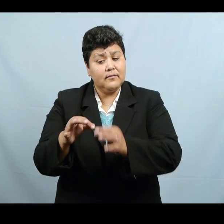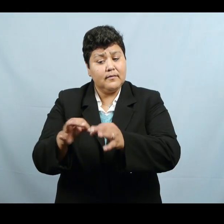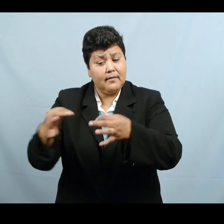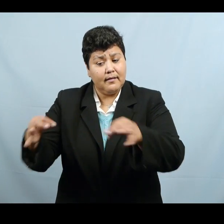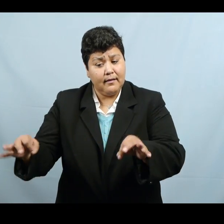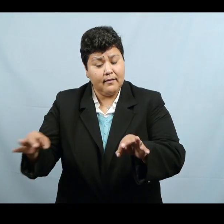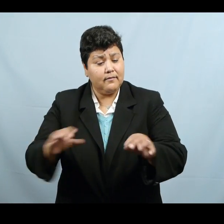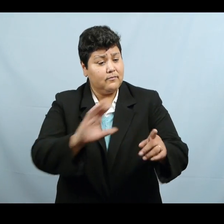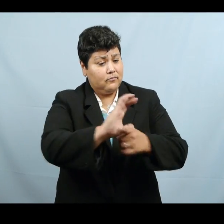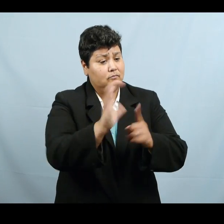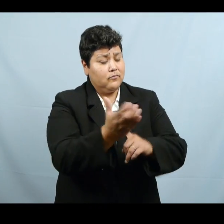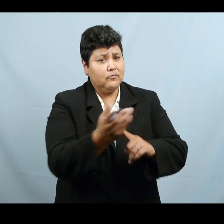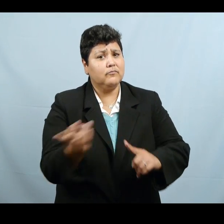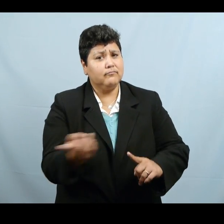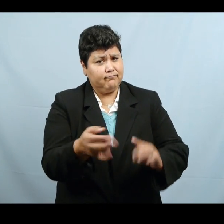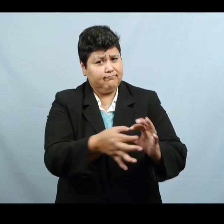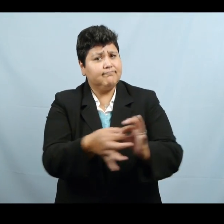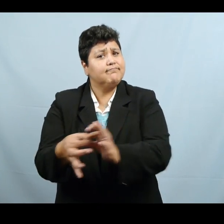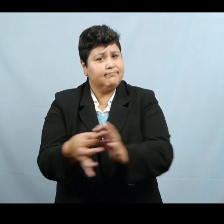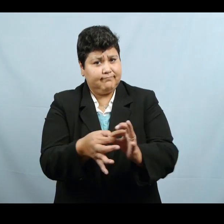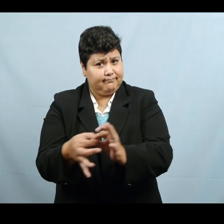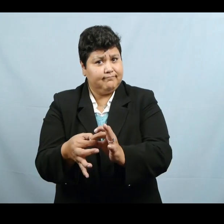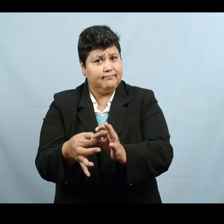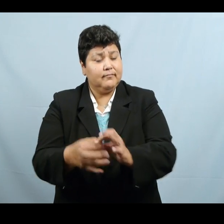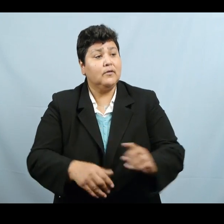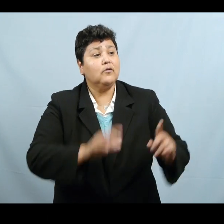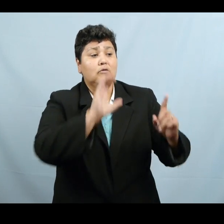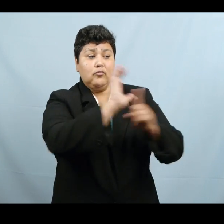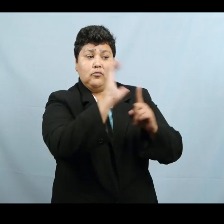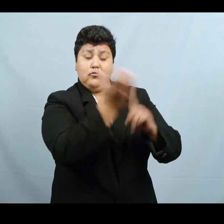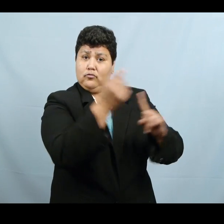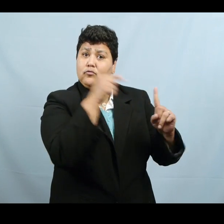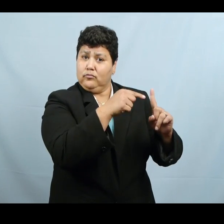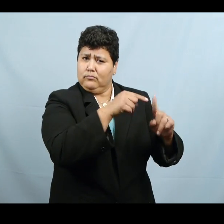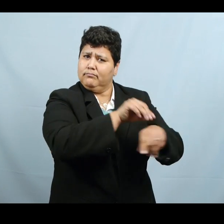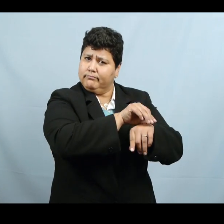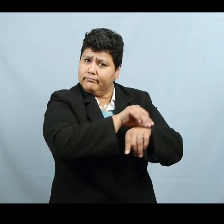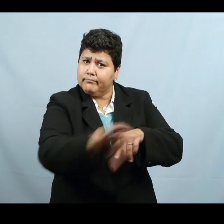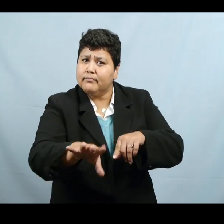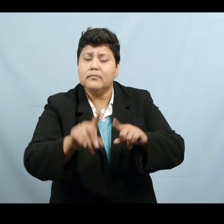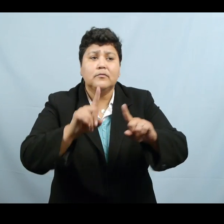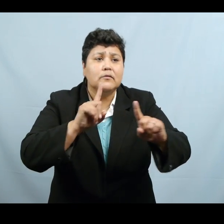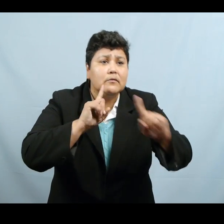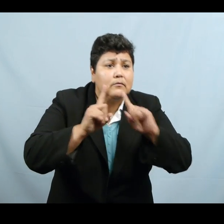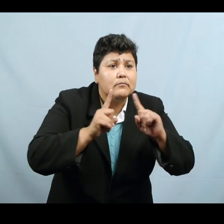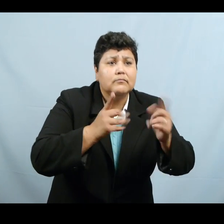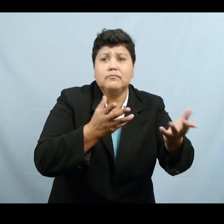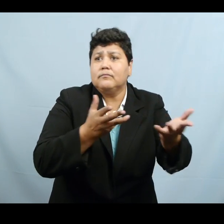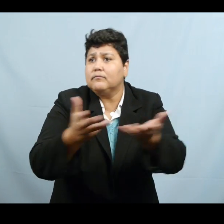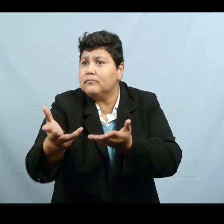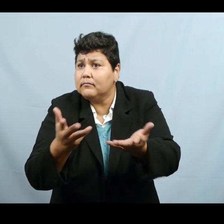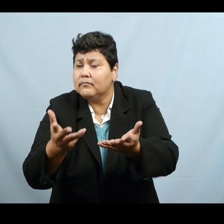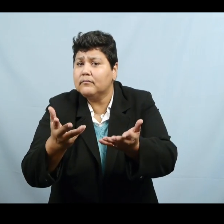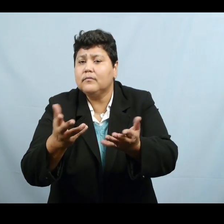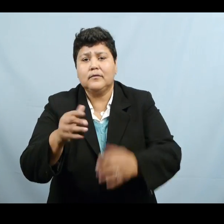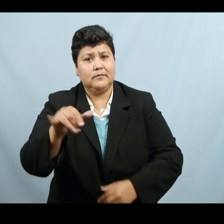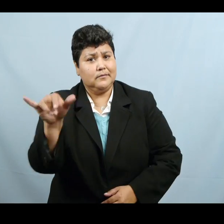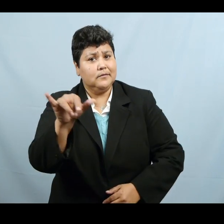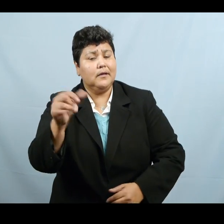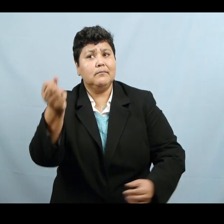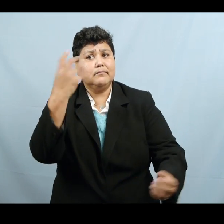Our language is a reflection of our culture, a culture that shapes the way we communicate and how we understand